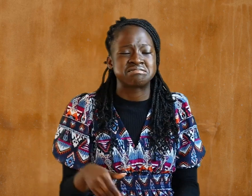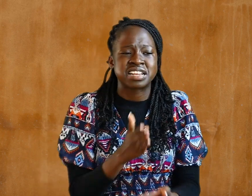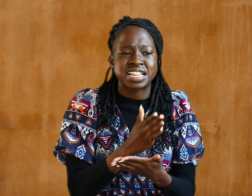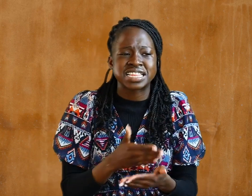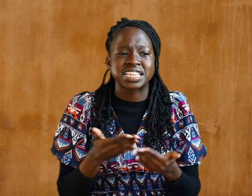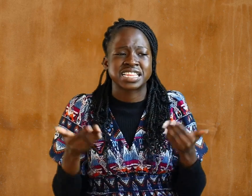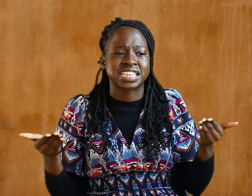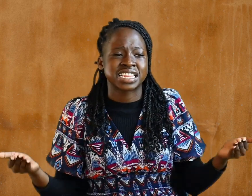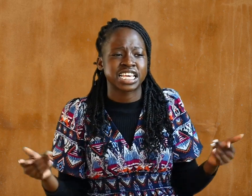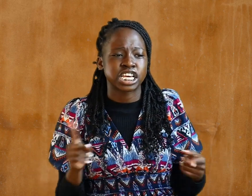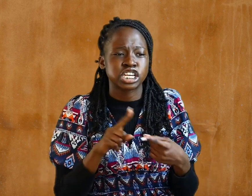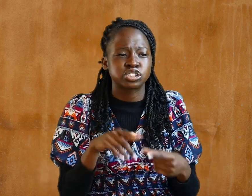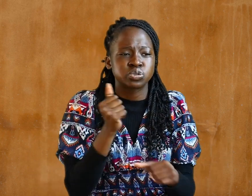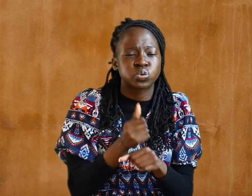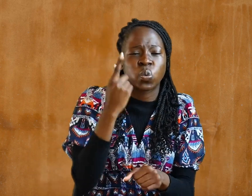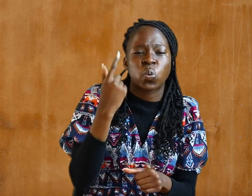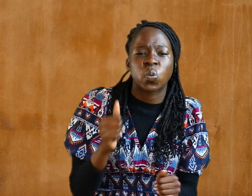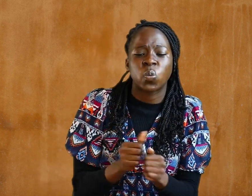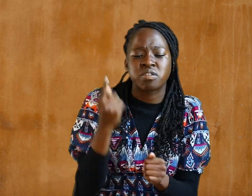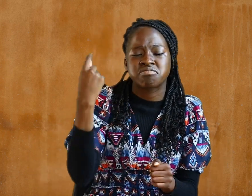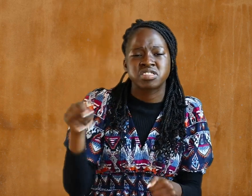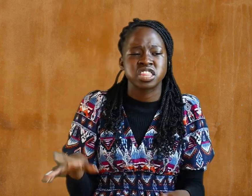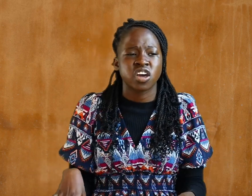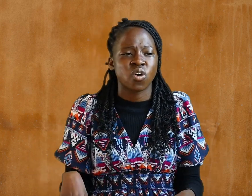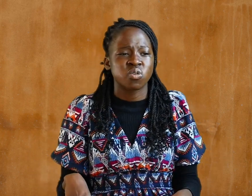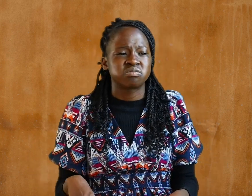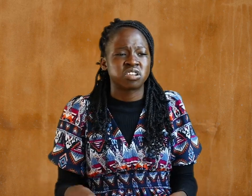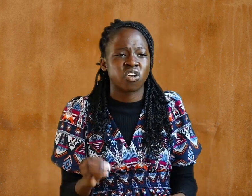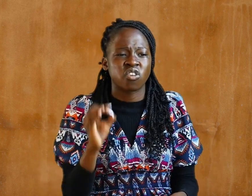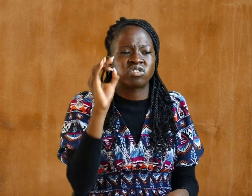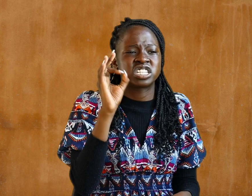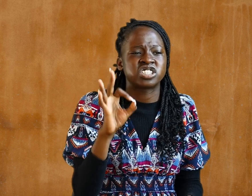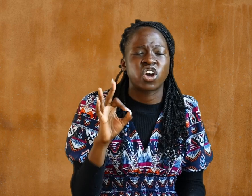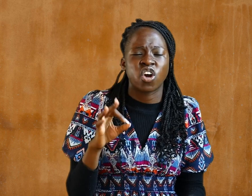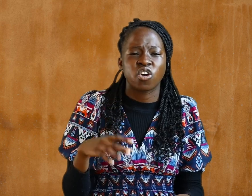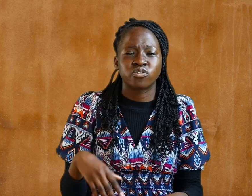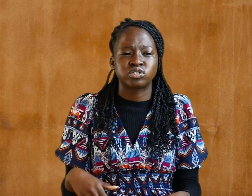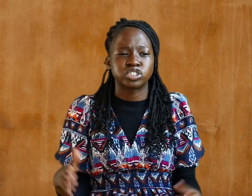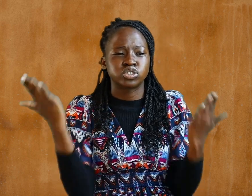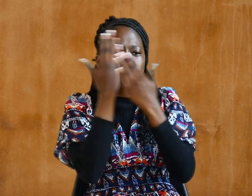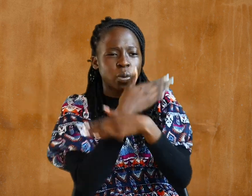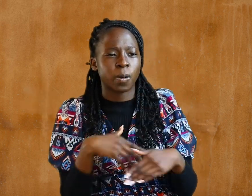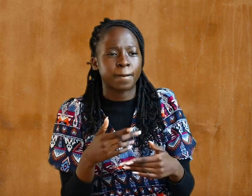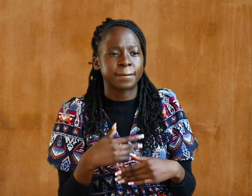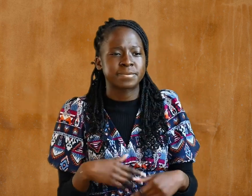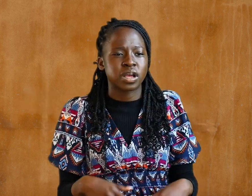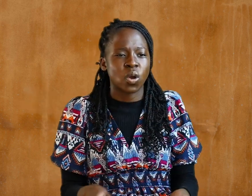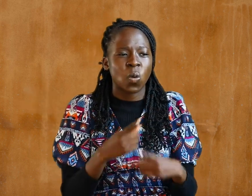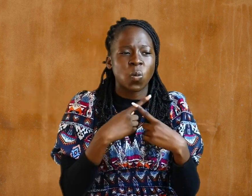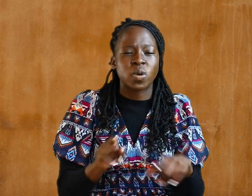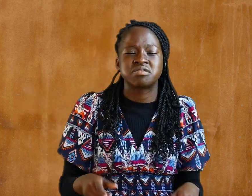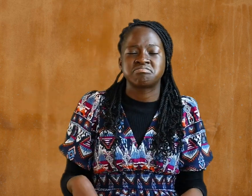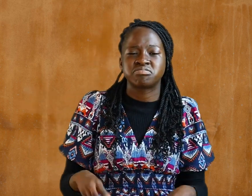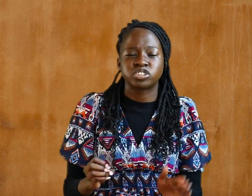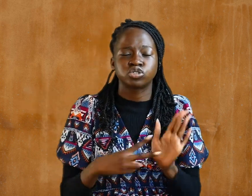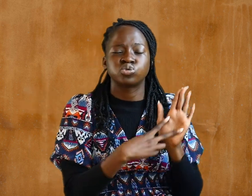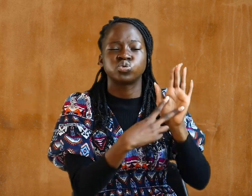deeds of darkness, but rather expose them. It is shameful even to mention